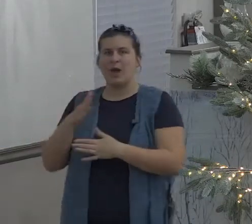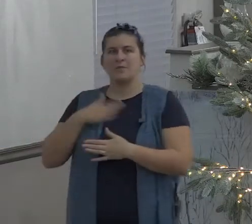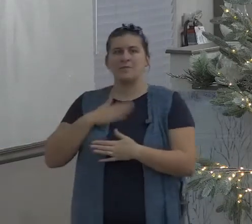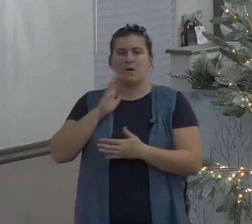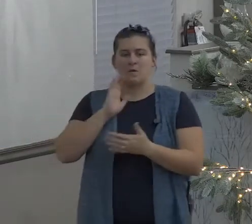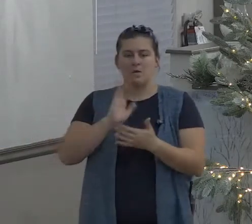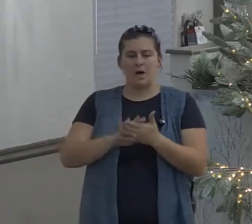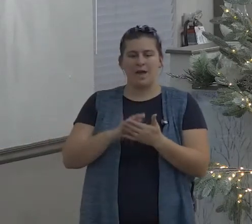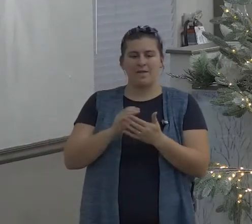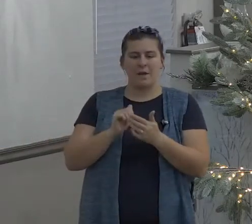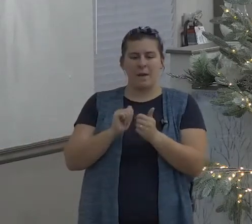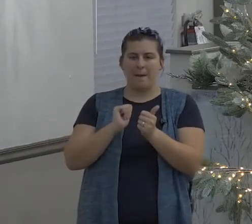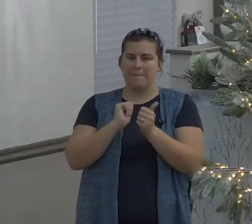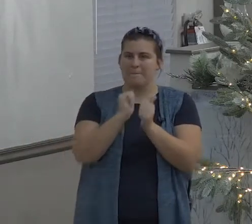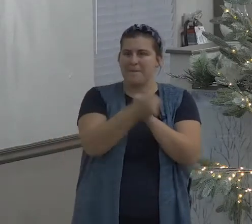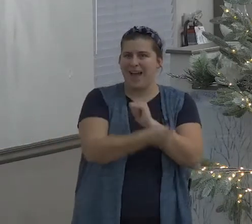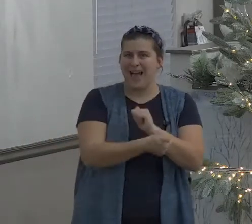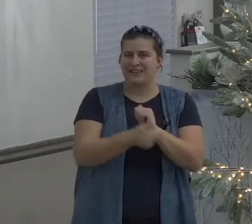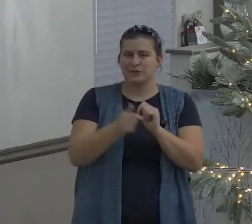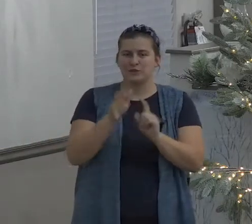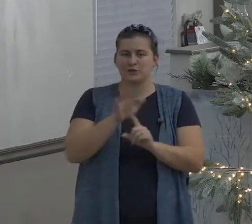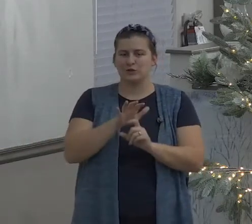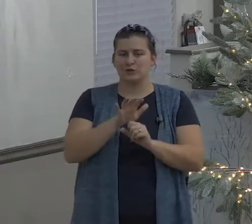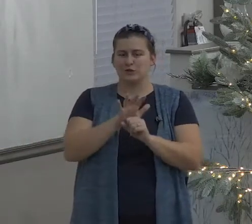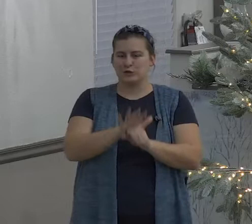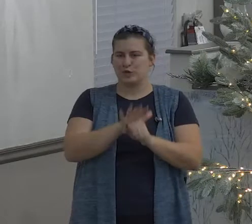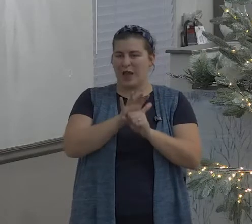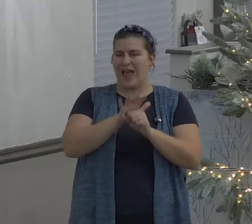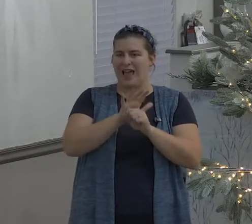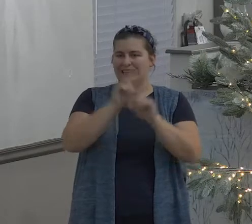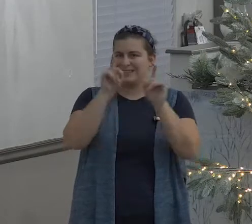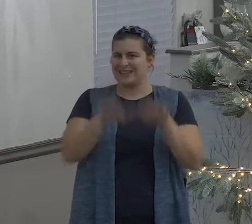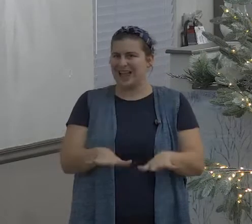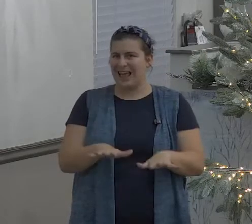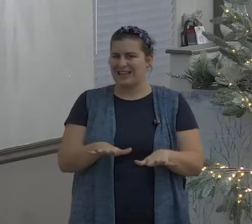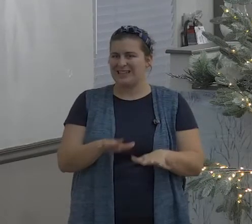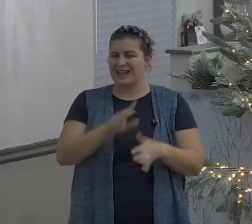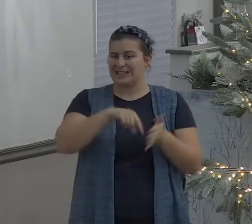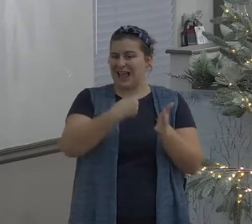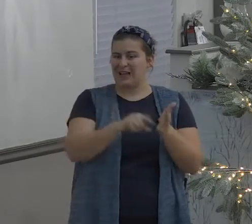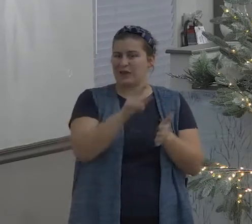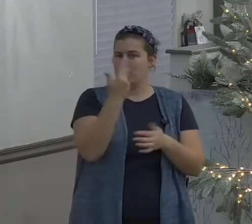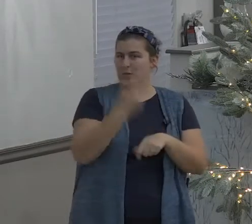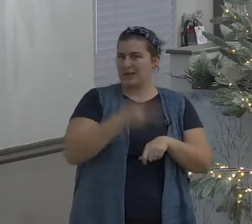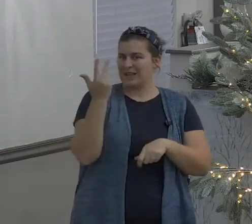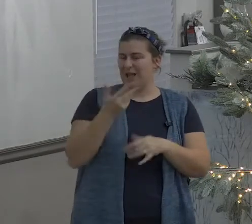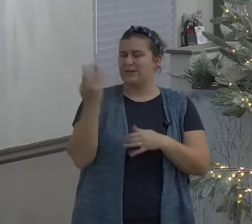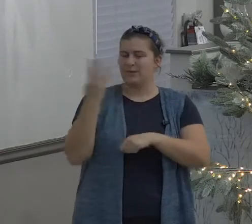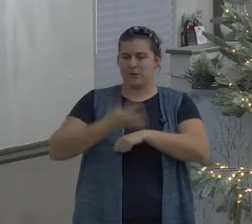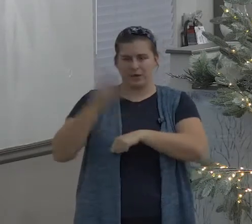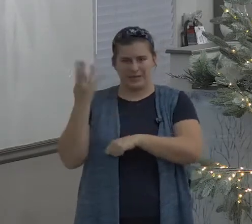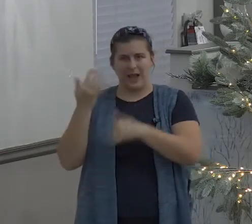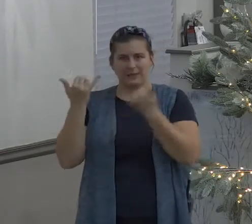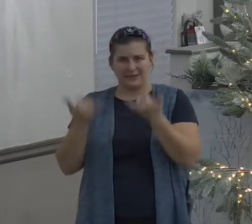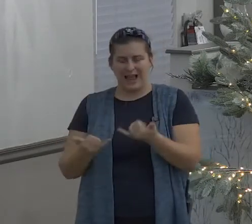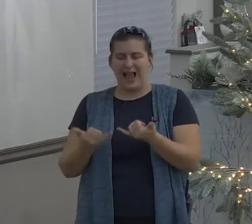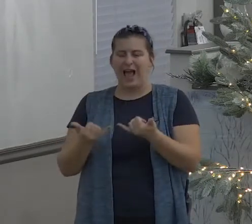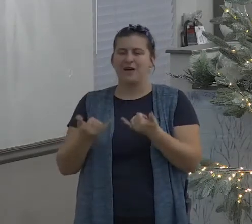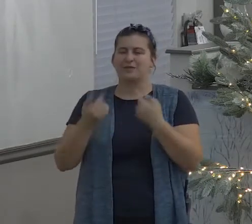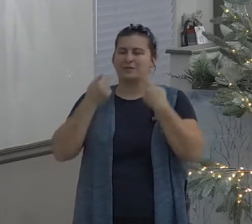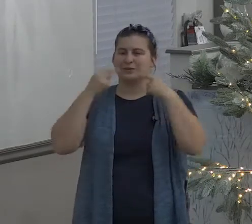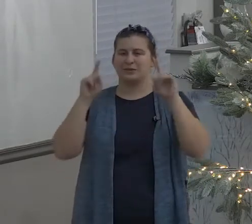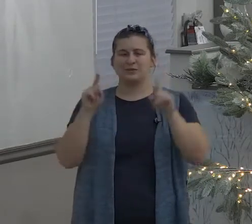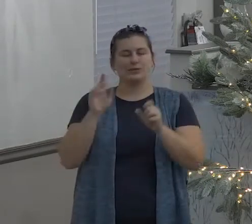report and I believe it's I haven't even looked at the prayer bulletin yet but I believe it's in the prayer bulletin too you know praising God Betty